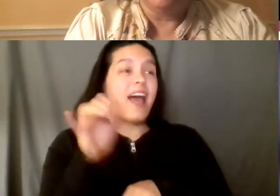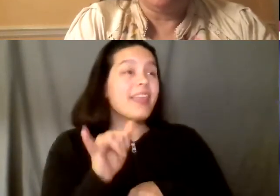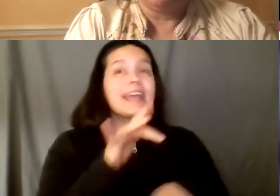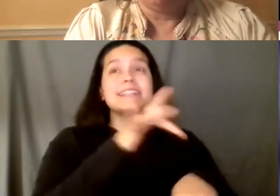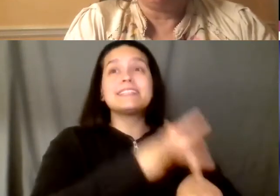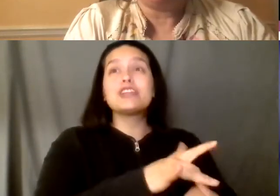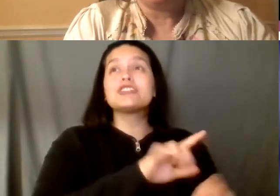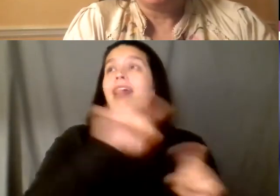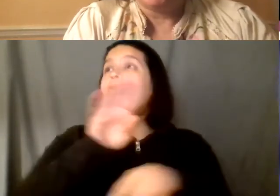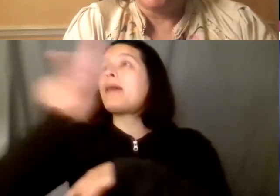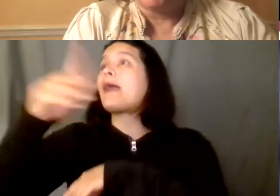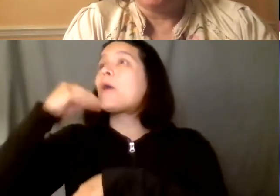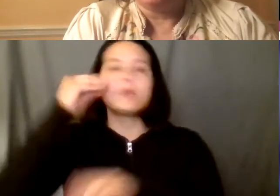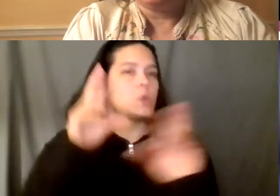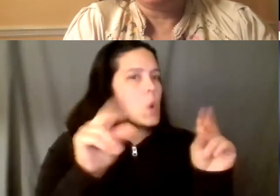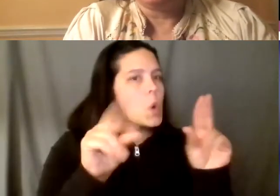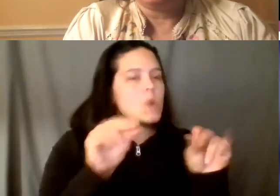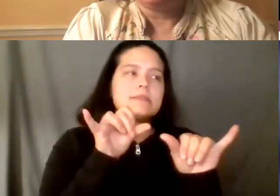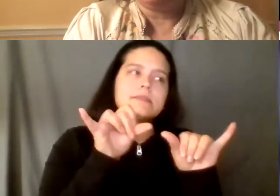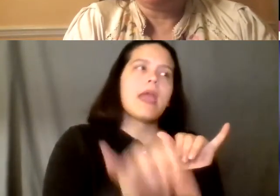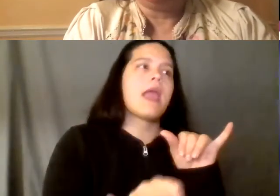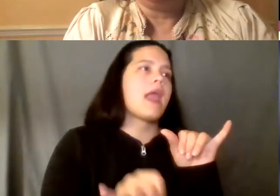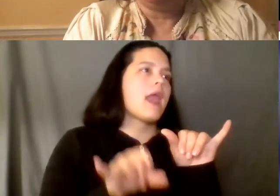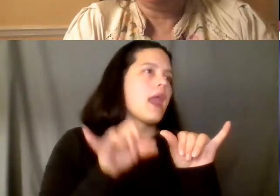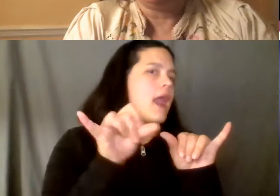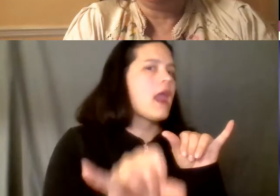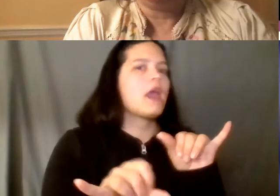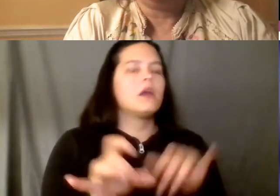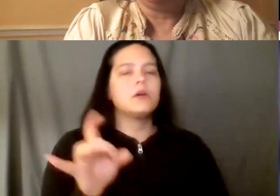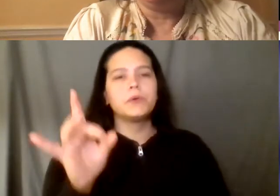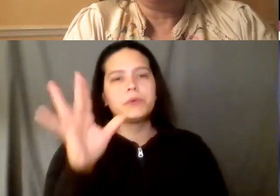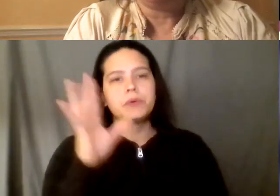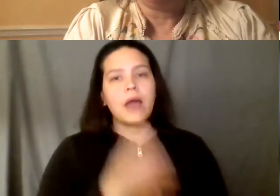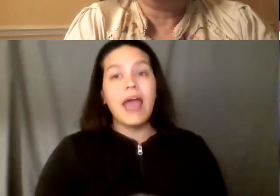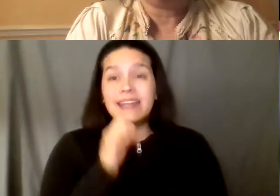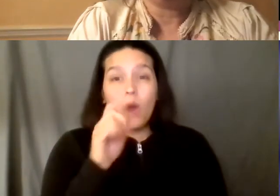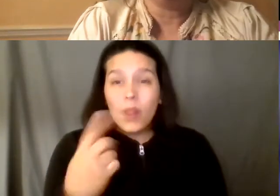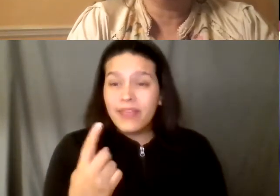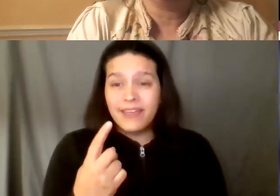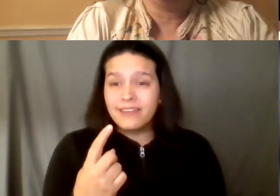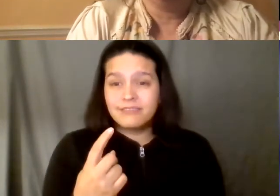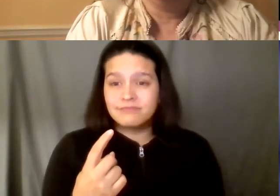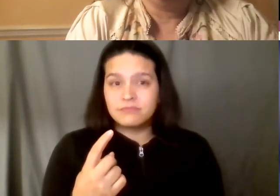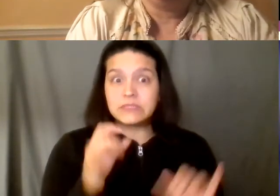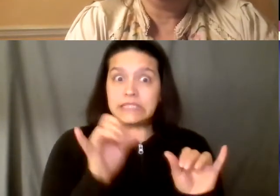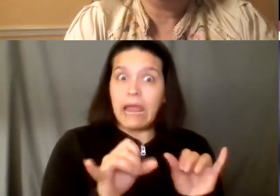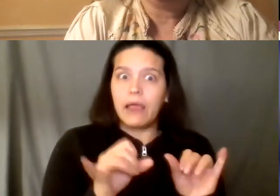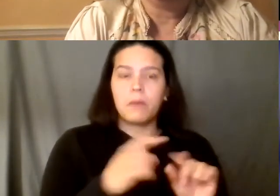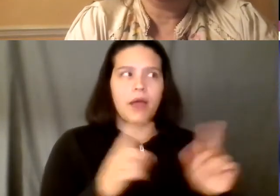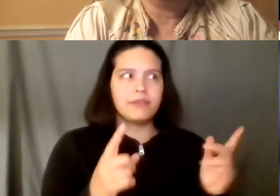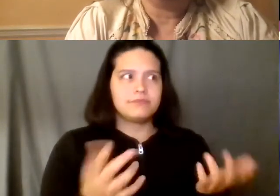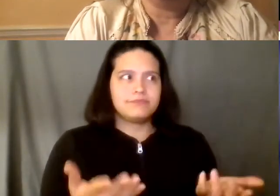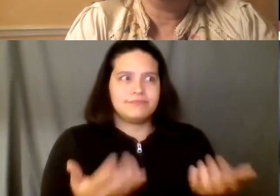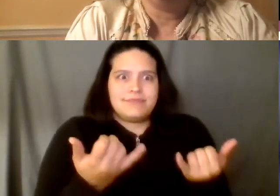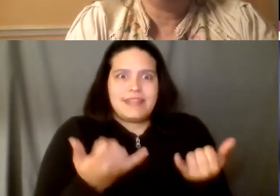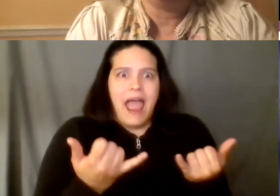um and not only did they not leave but here is this is what